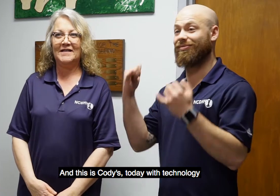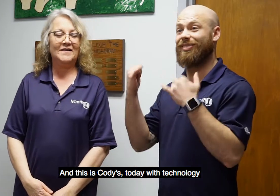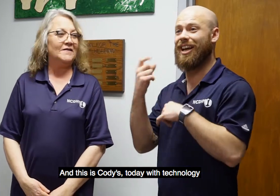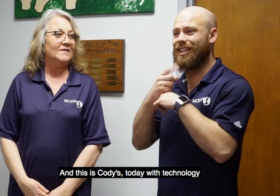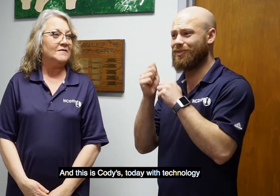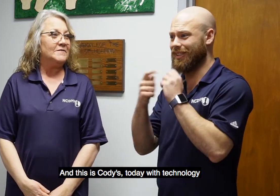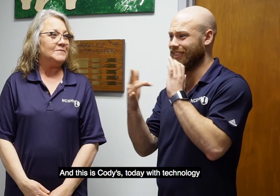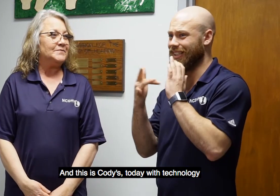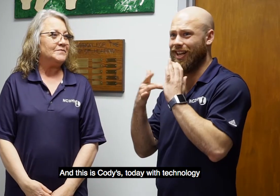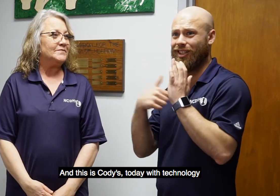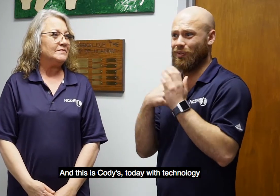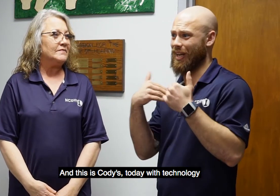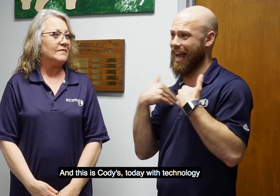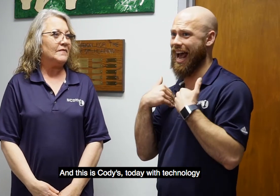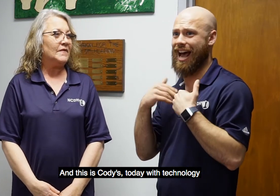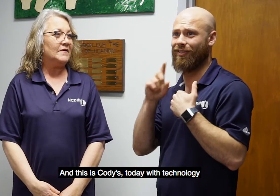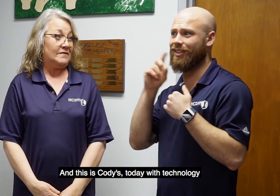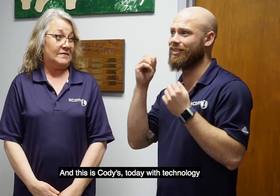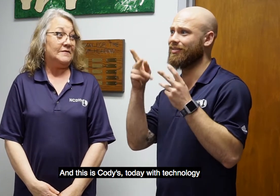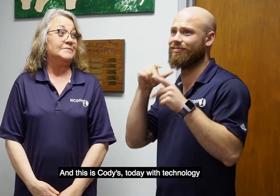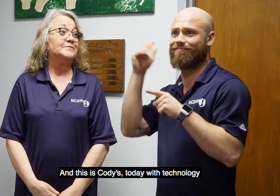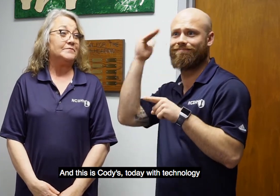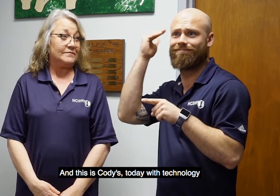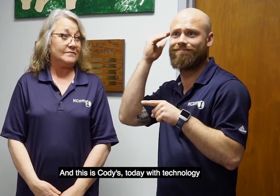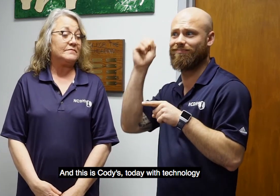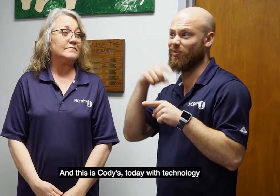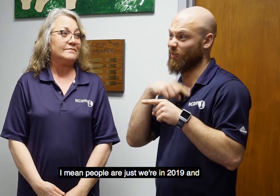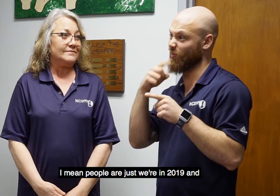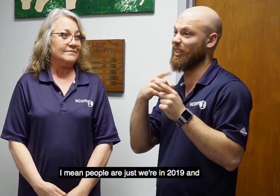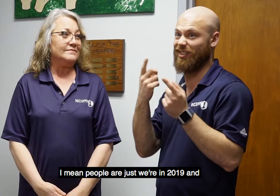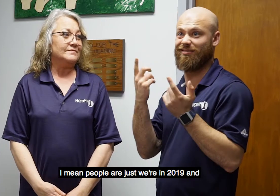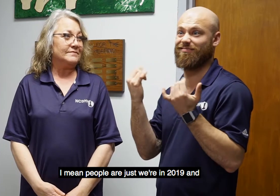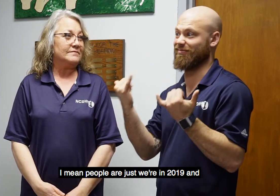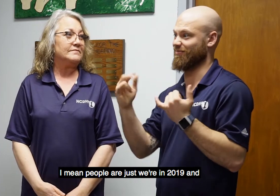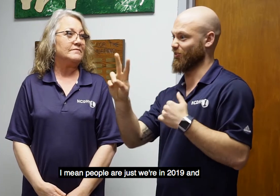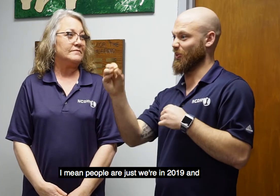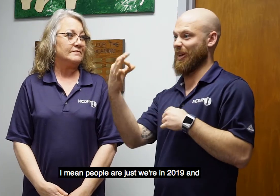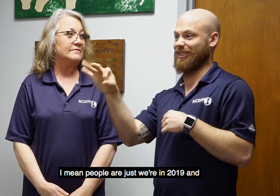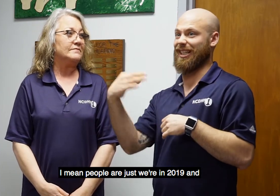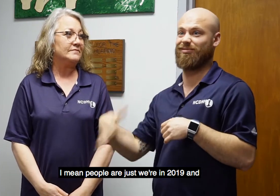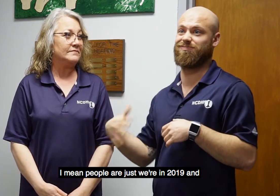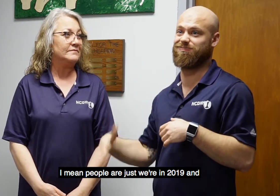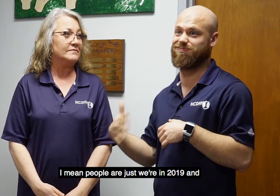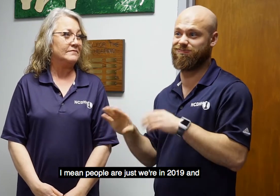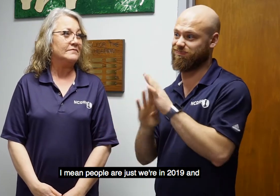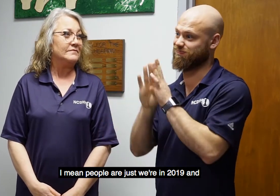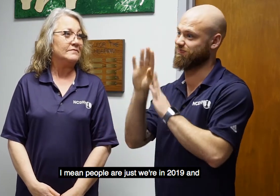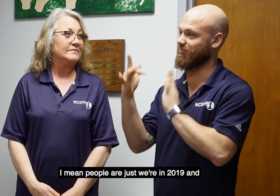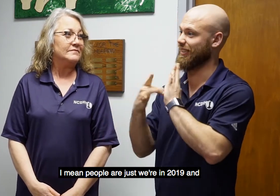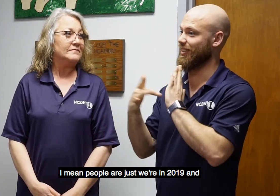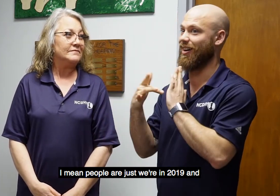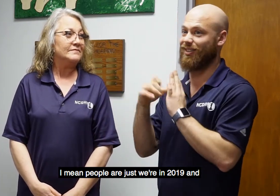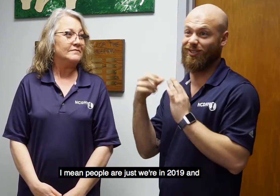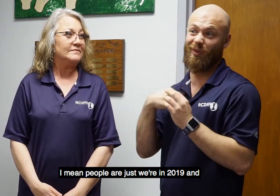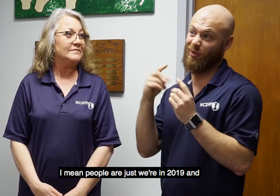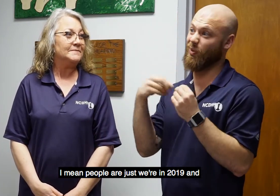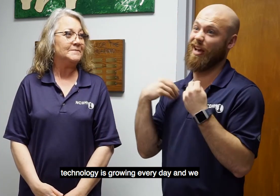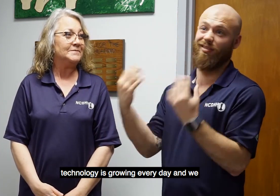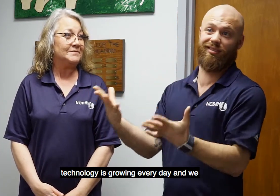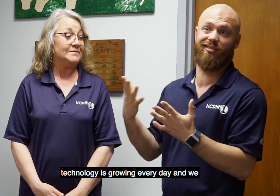And this is Cody's. Today with technology, I mean, people are just, we're in 2019 and technology is